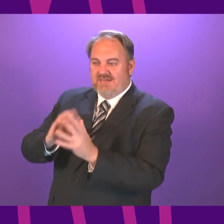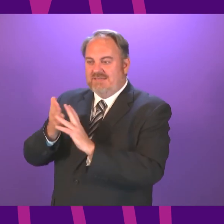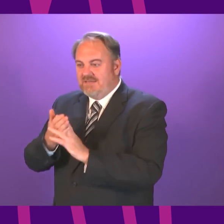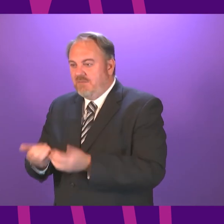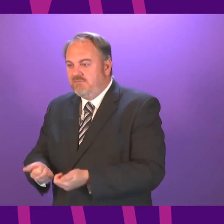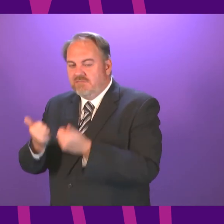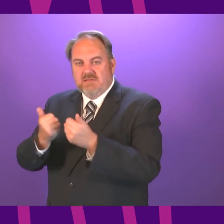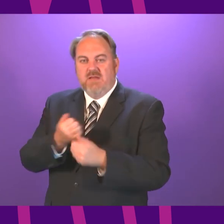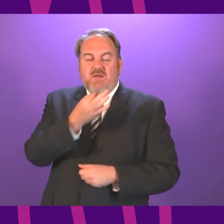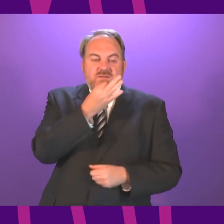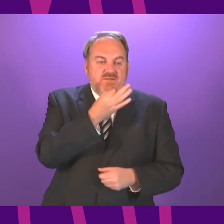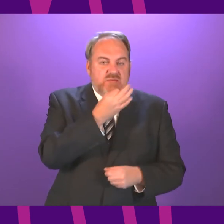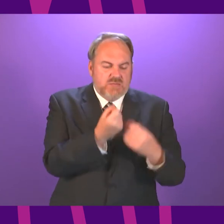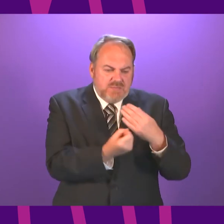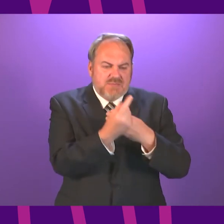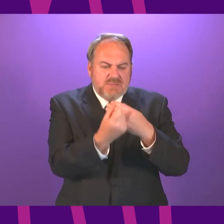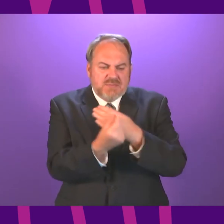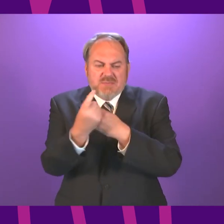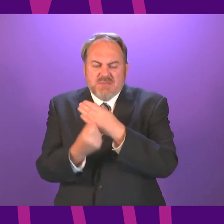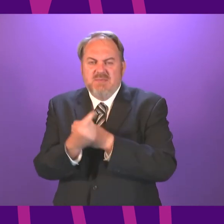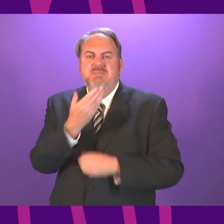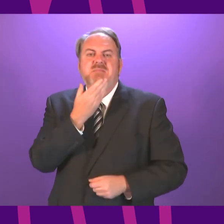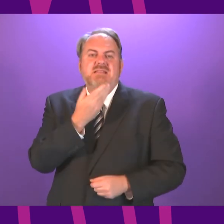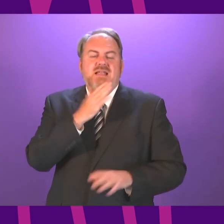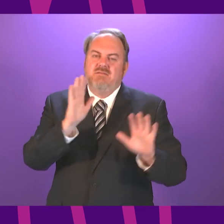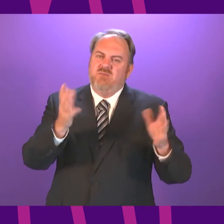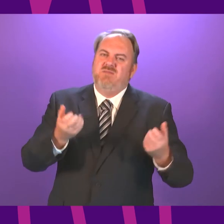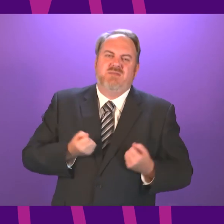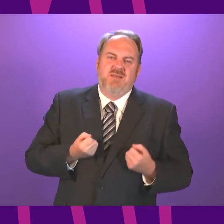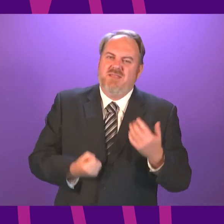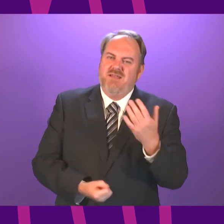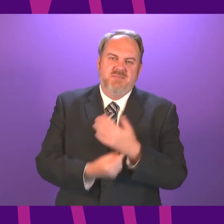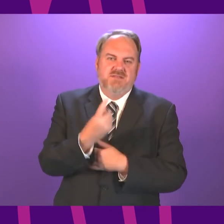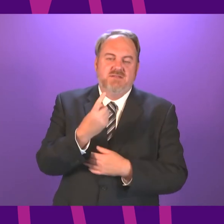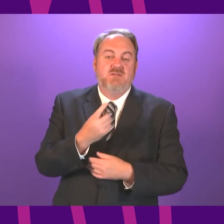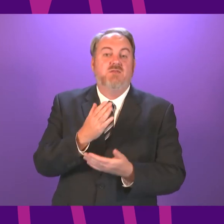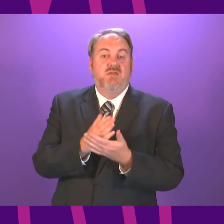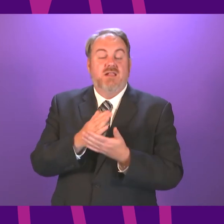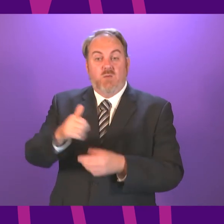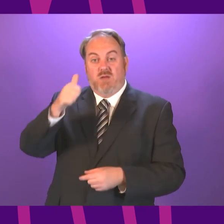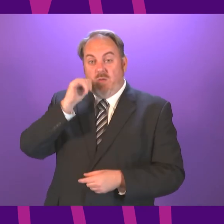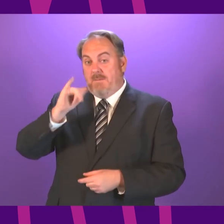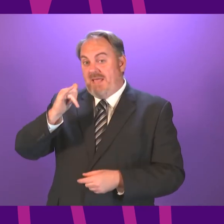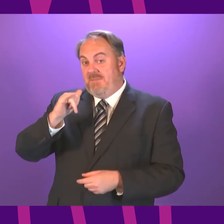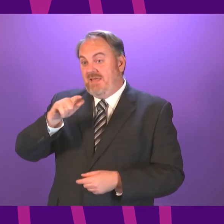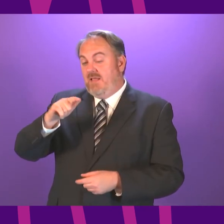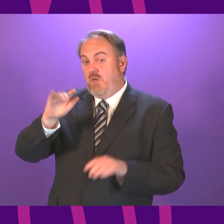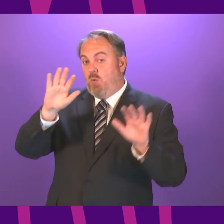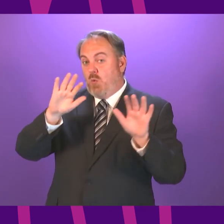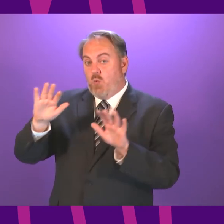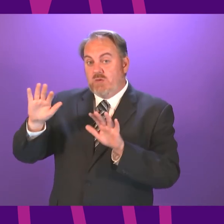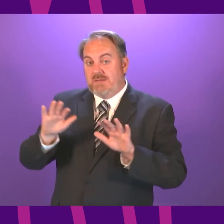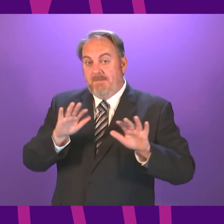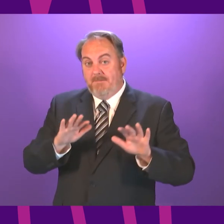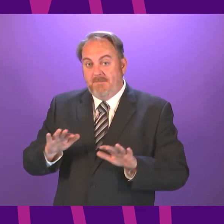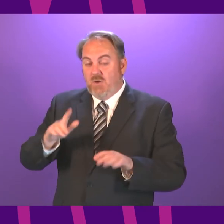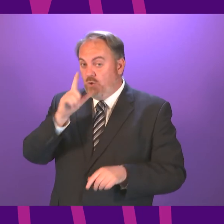learn all lessons as we go into potentially a booster period in the autumn and potentially into a further round of it next